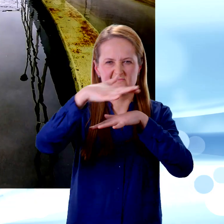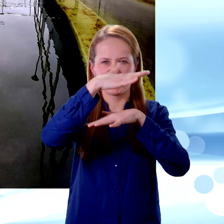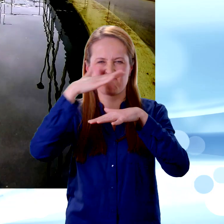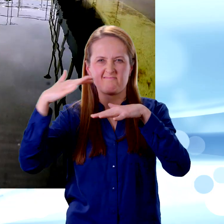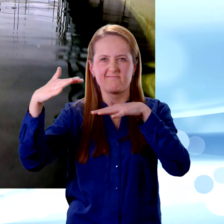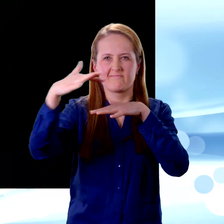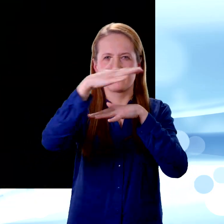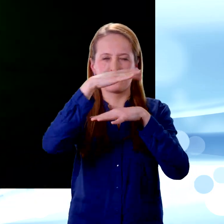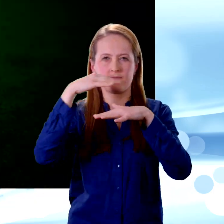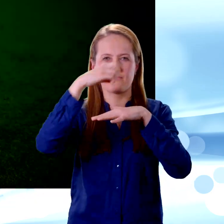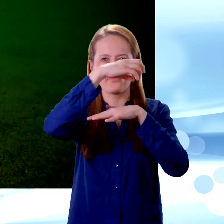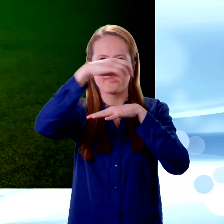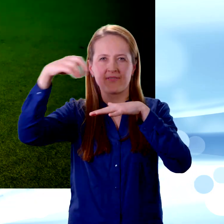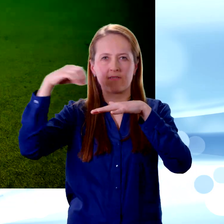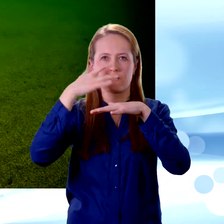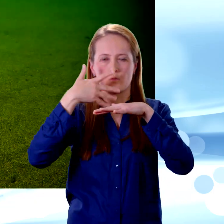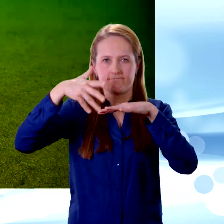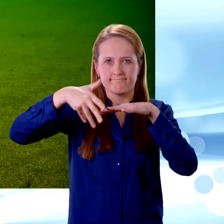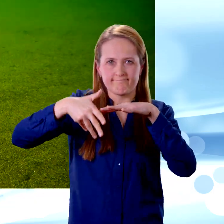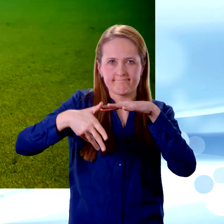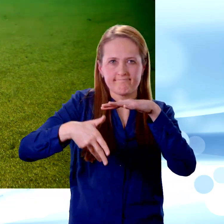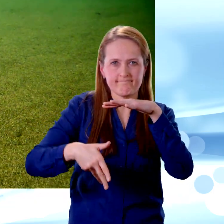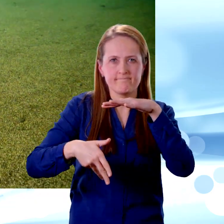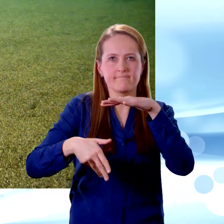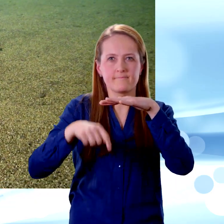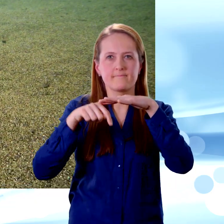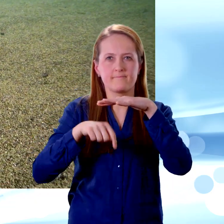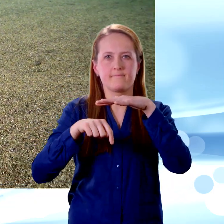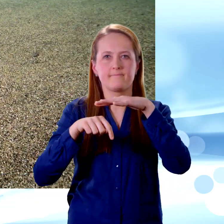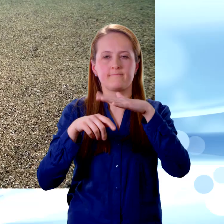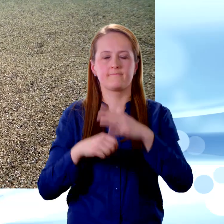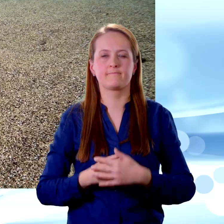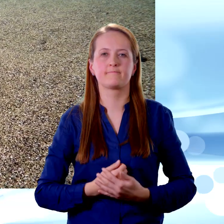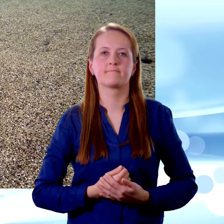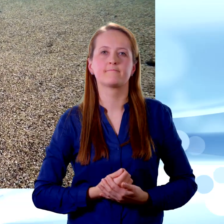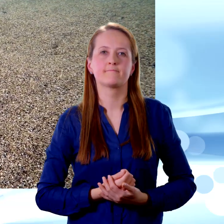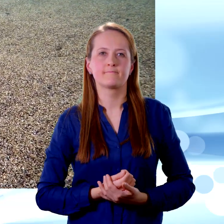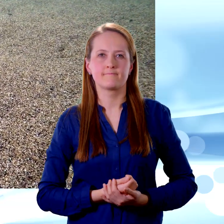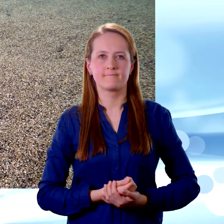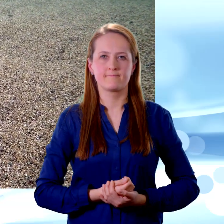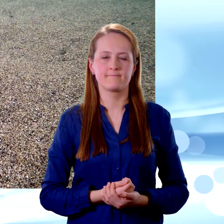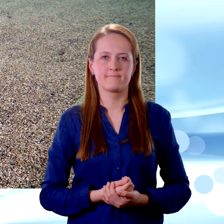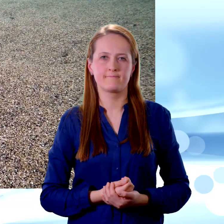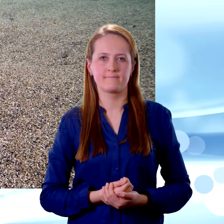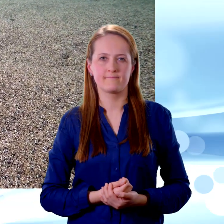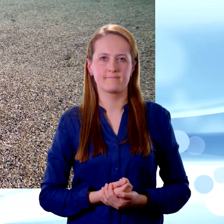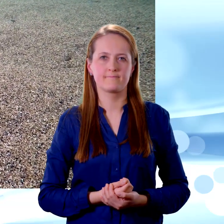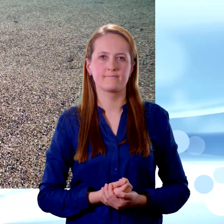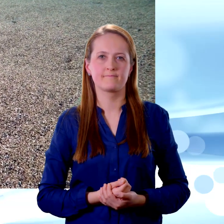And any fine particles and microorganisms get trapped in the tiny spaces between the grains of sand, allowing only the water to pass through.